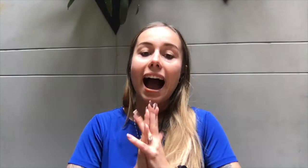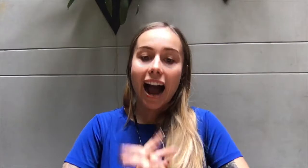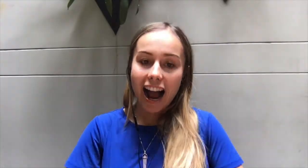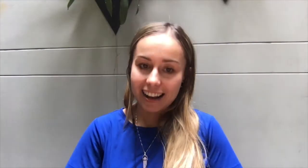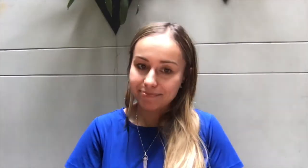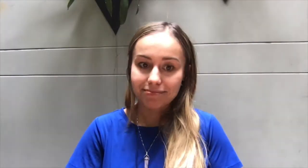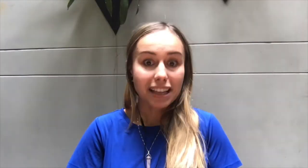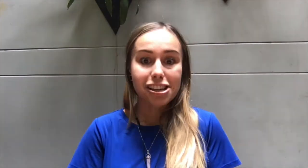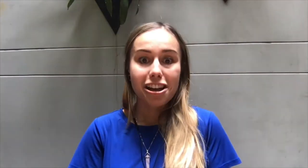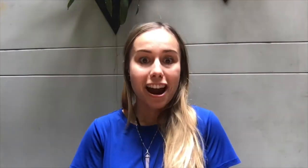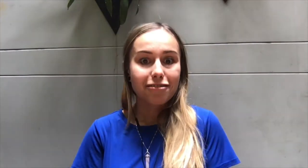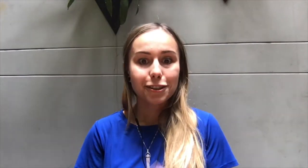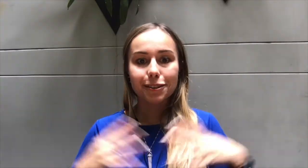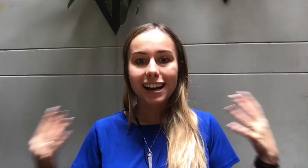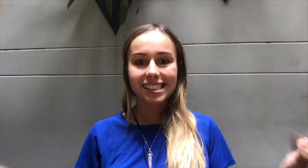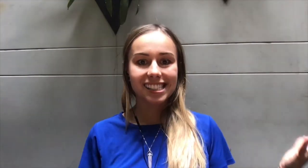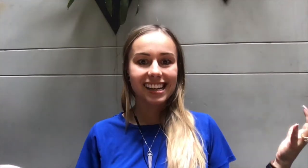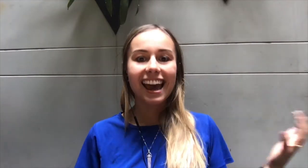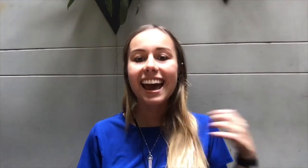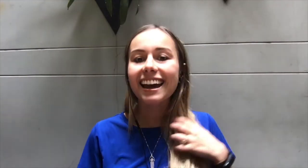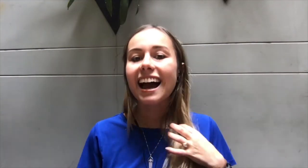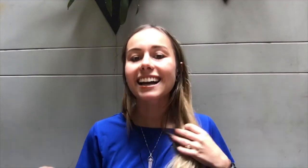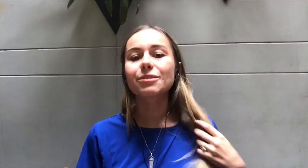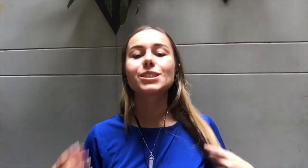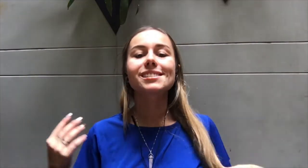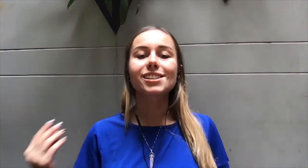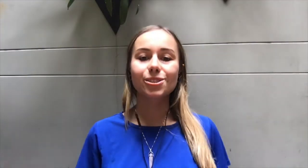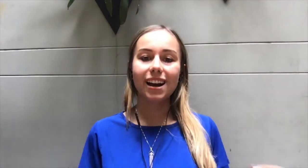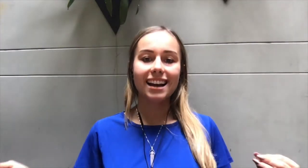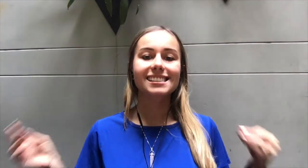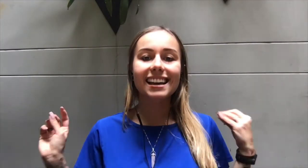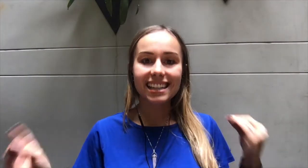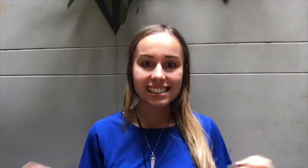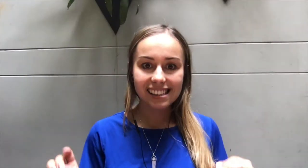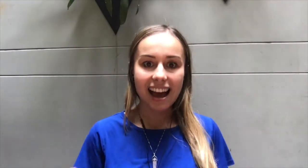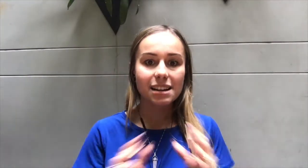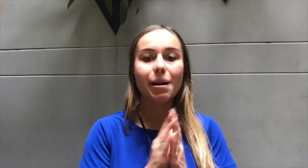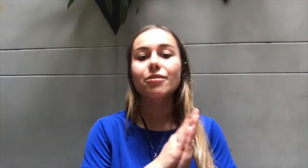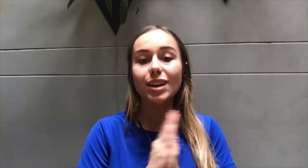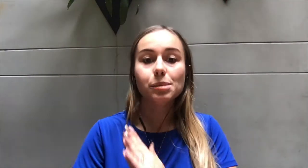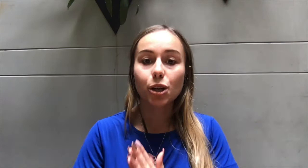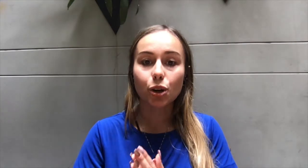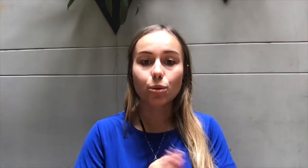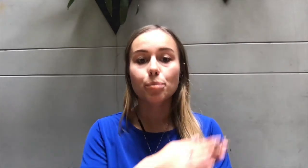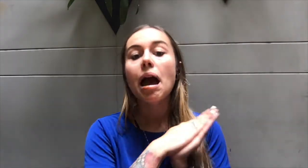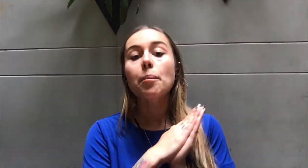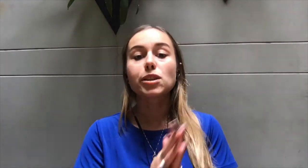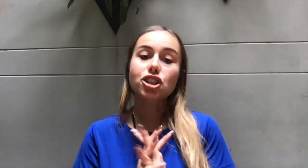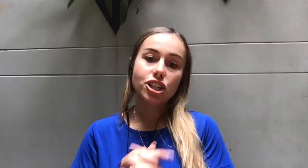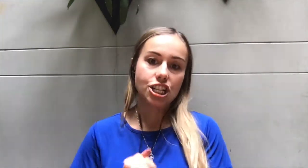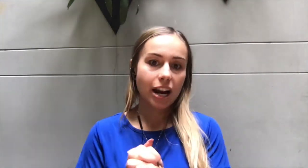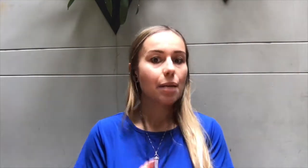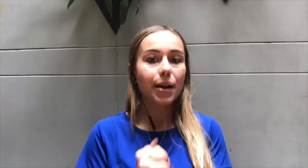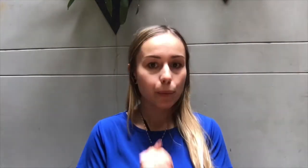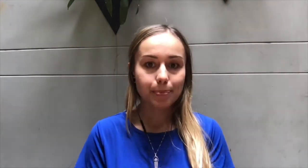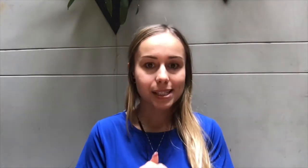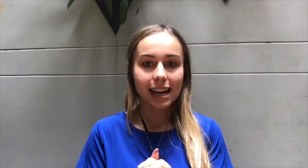So that's all I have for you guys today. I will see you guys inside my Facebook group. Be sure to check out my website,